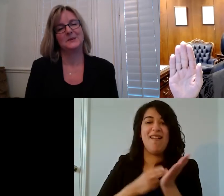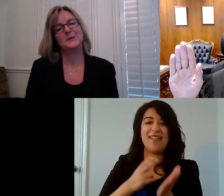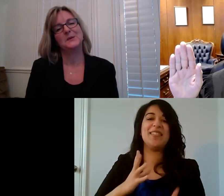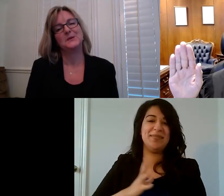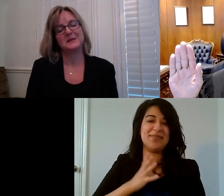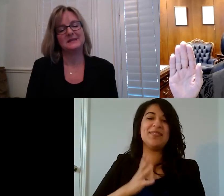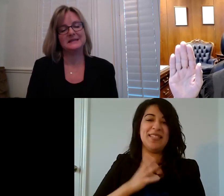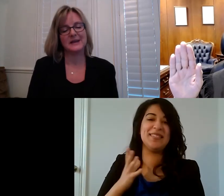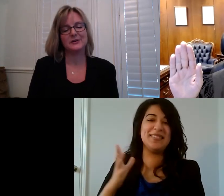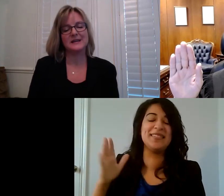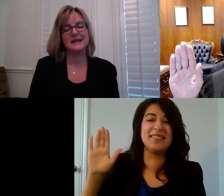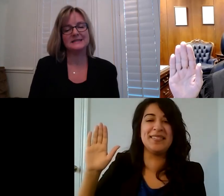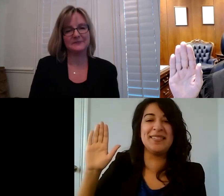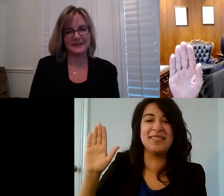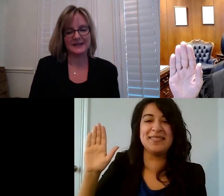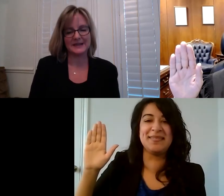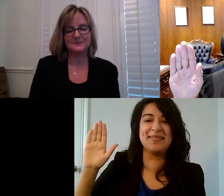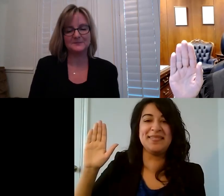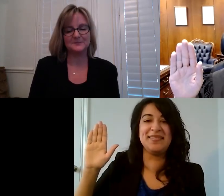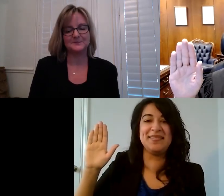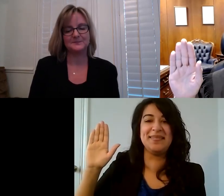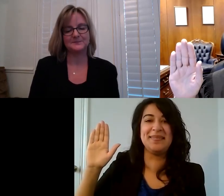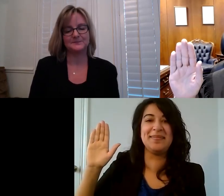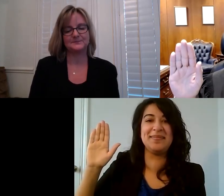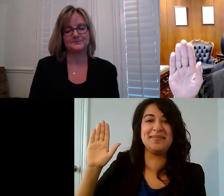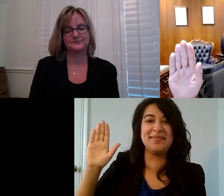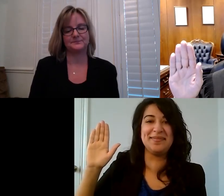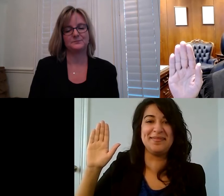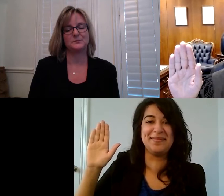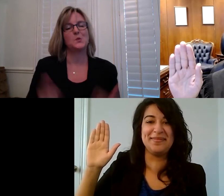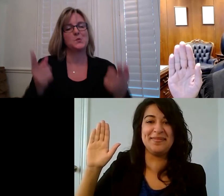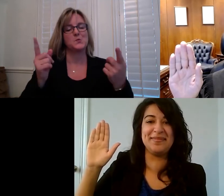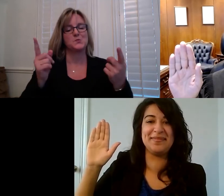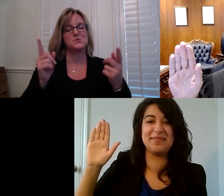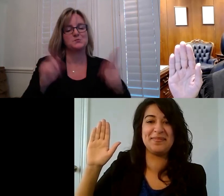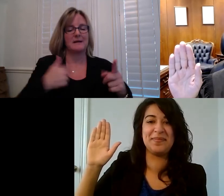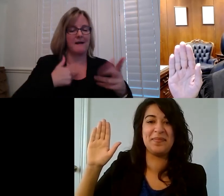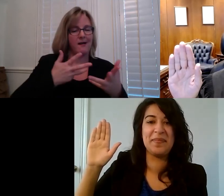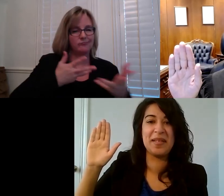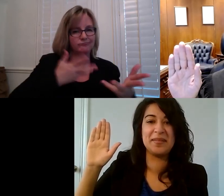with integrity and civility civility in dealing and communicating